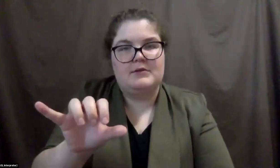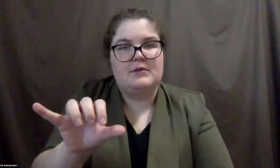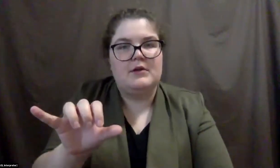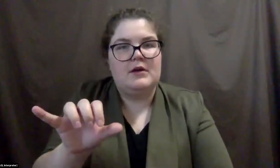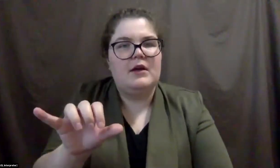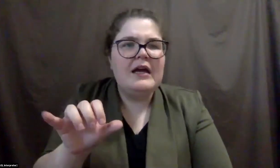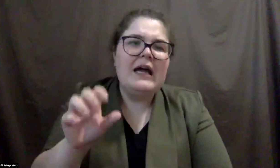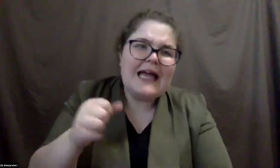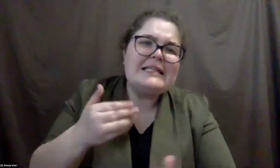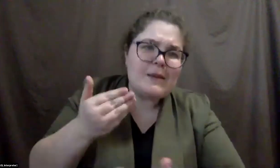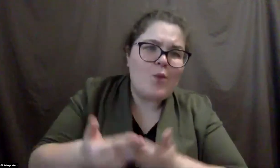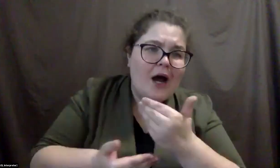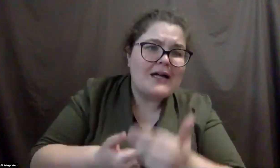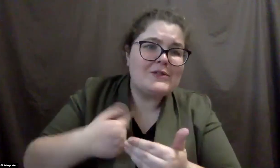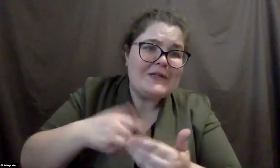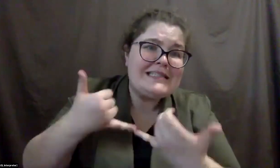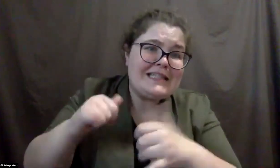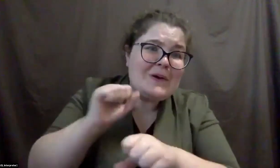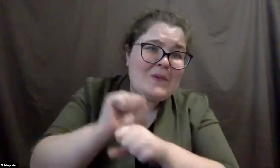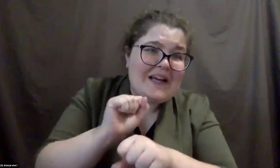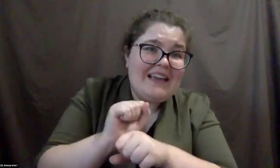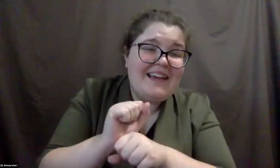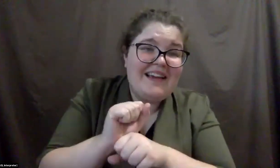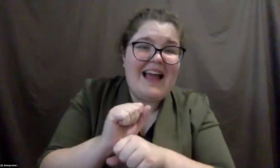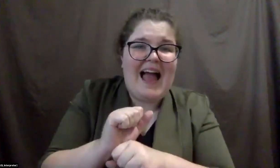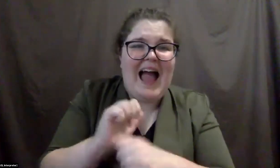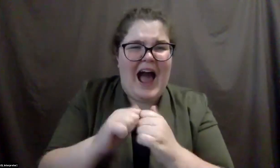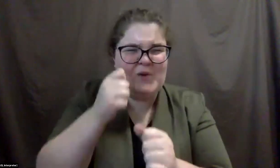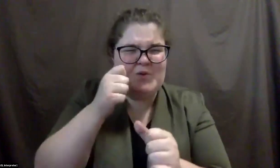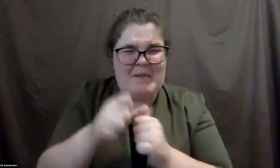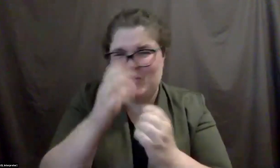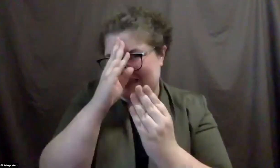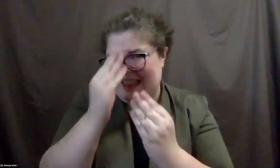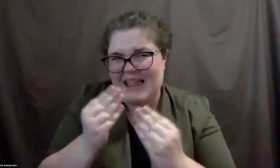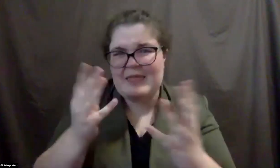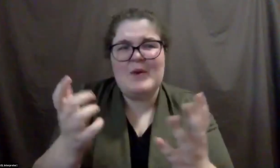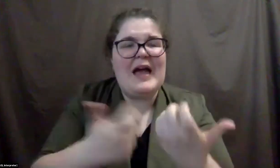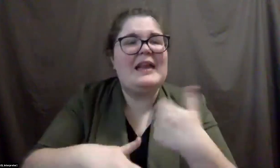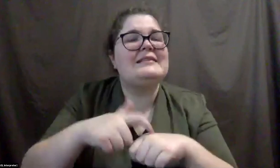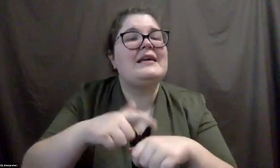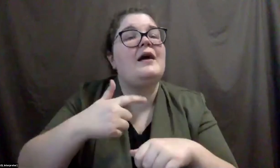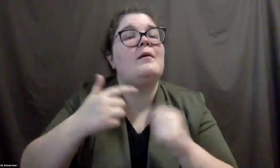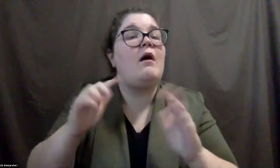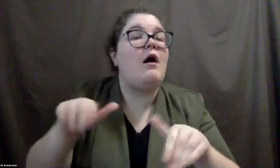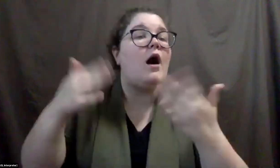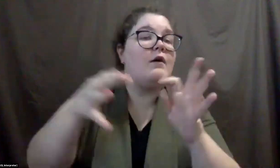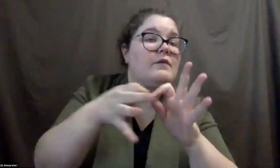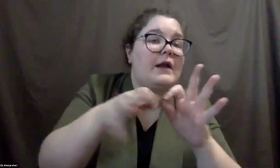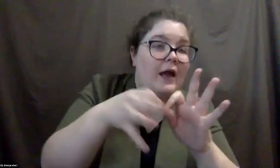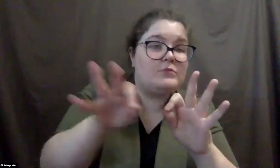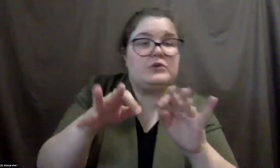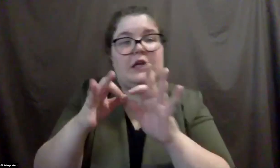process we're still working on remembering how to let people know when we make, um, when we offer these sorts of things.